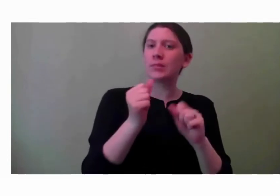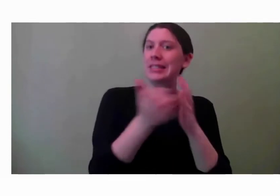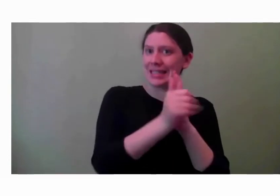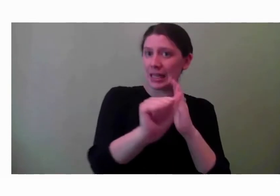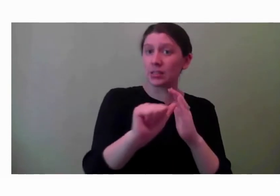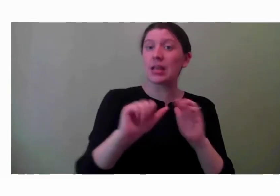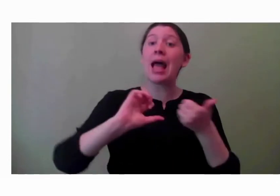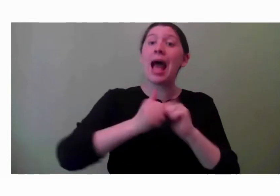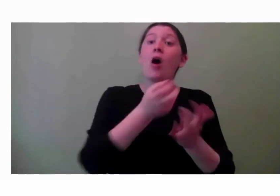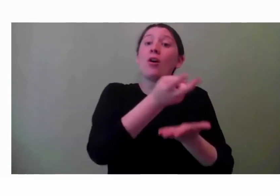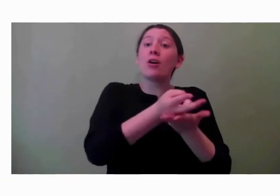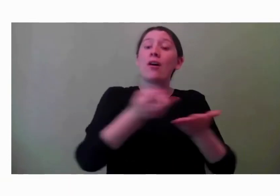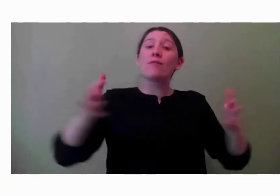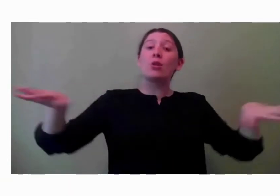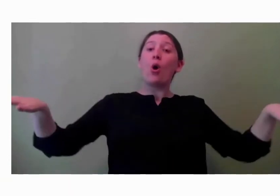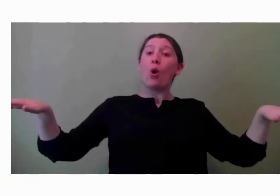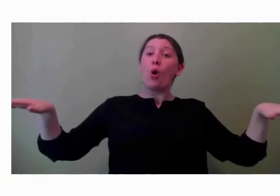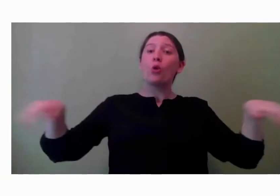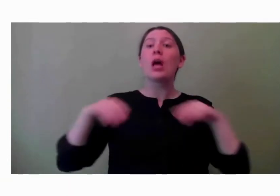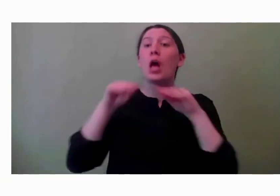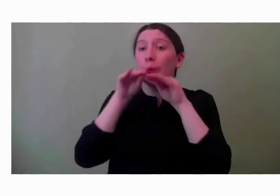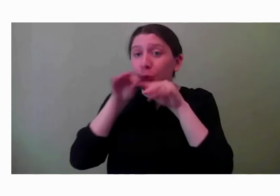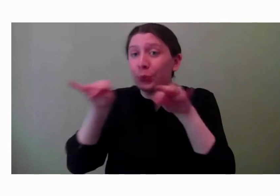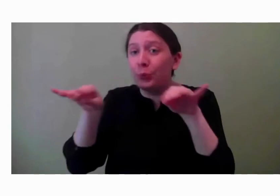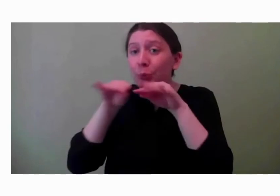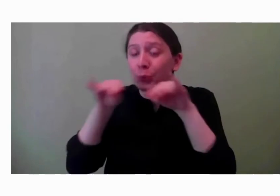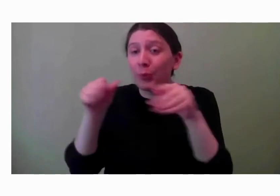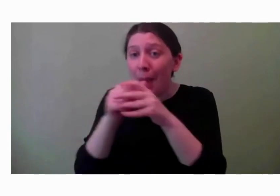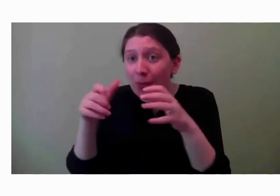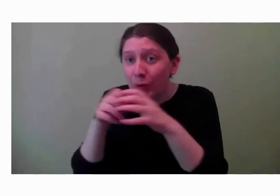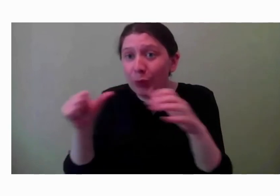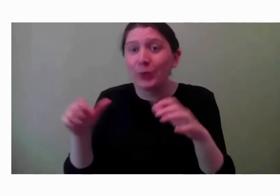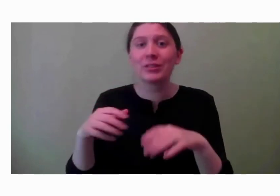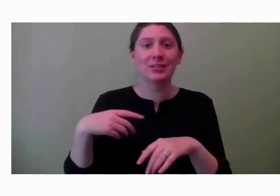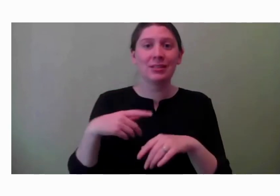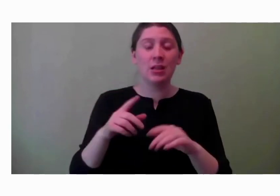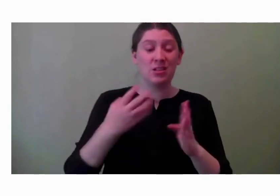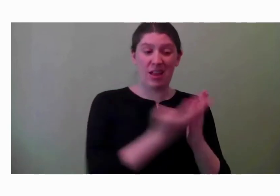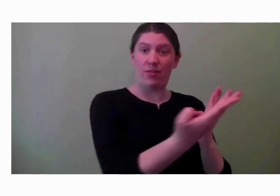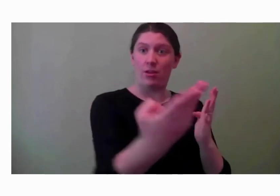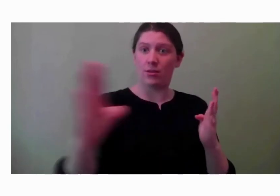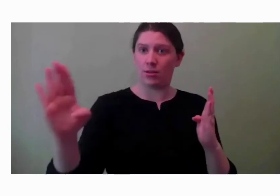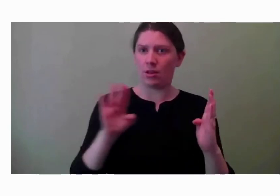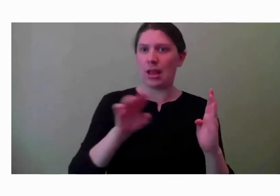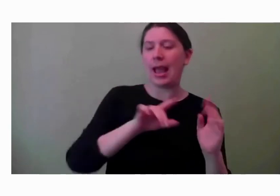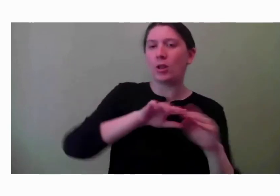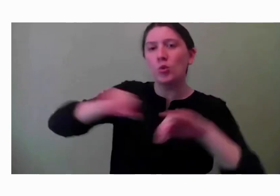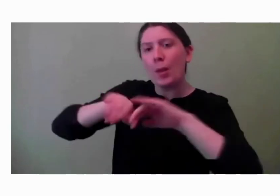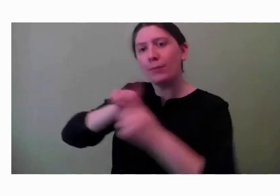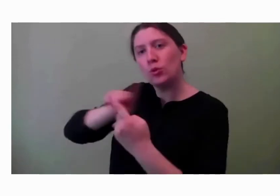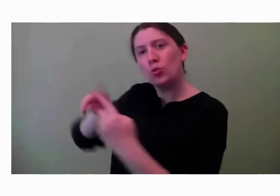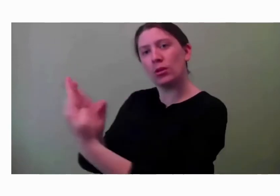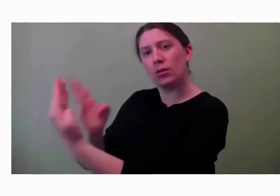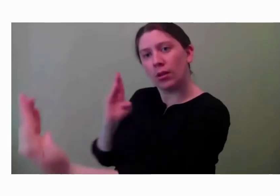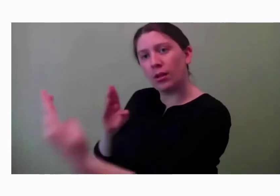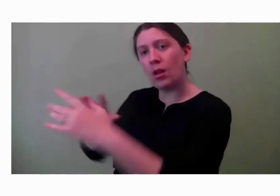finding the side of the pool, being able to walk our hands to a safe location, learning how to enter and exit the water safely,